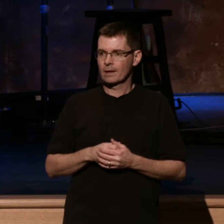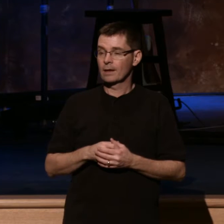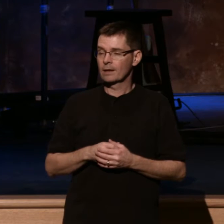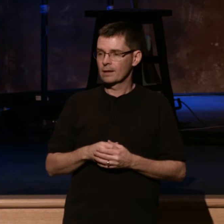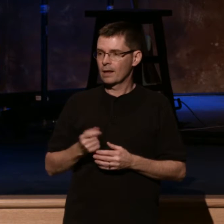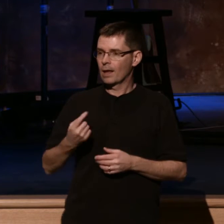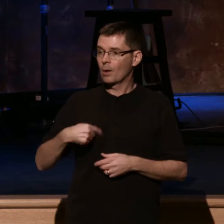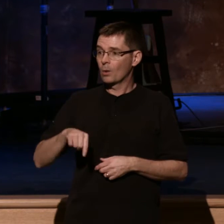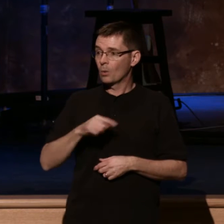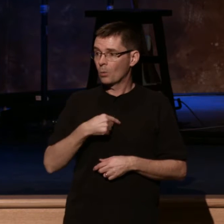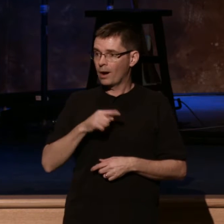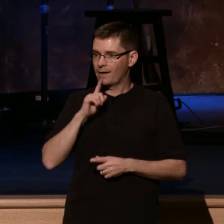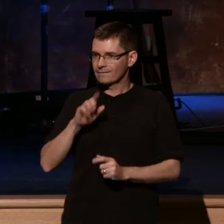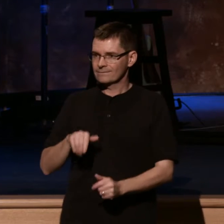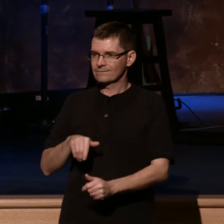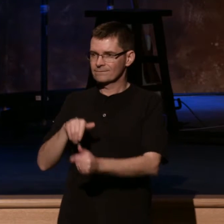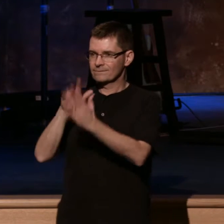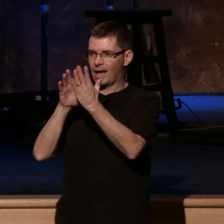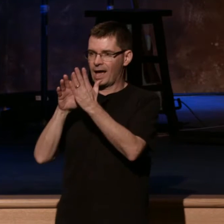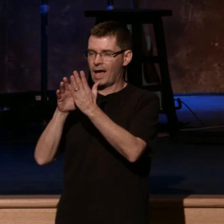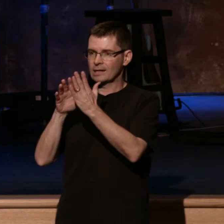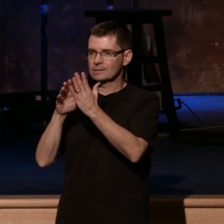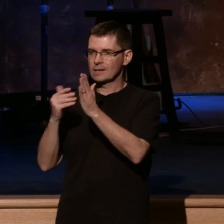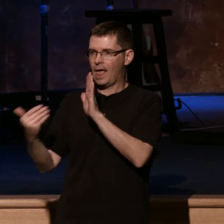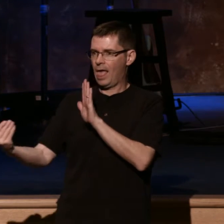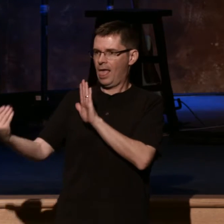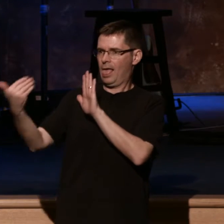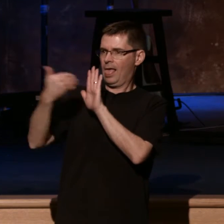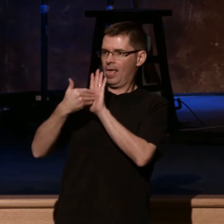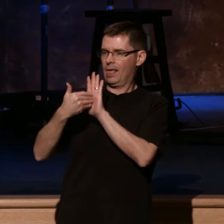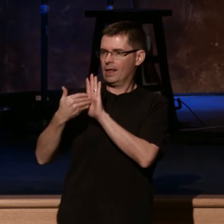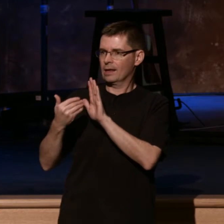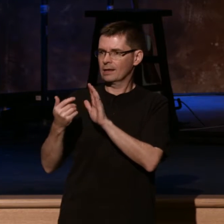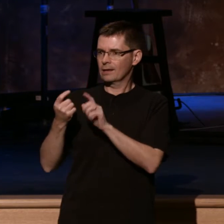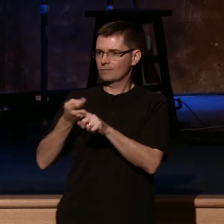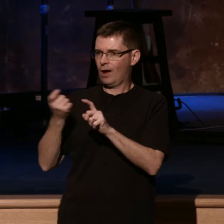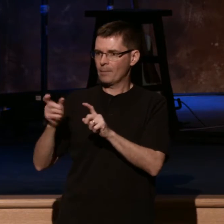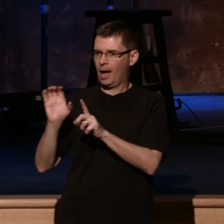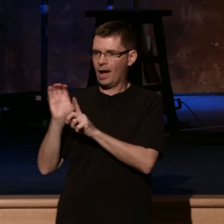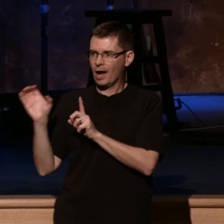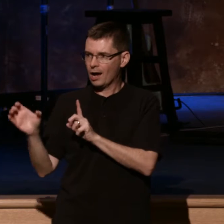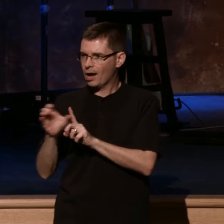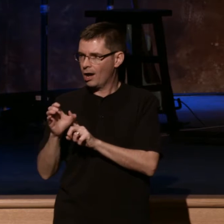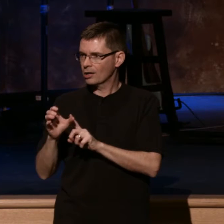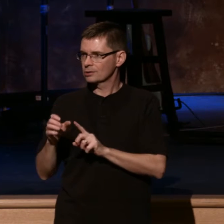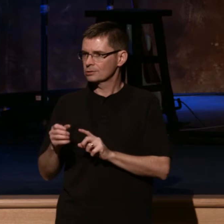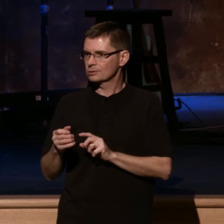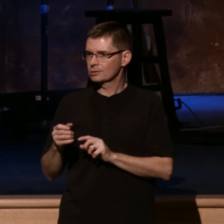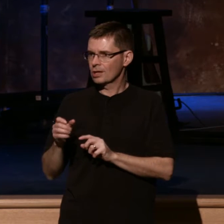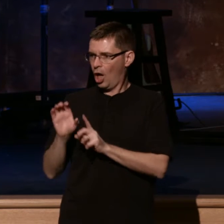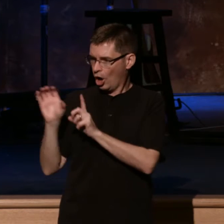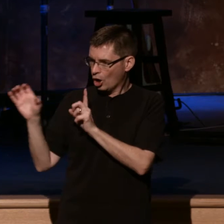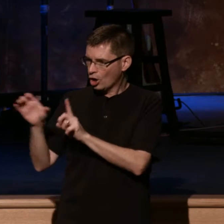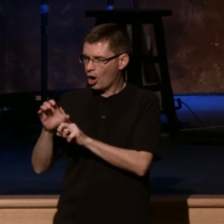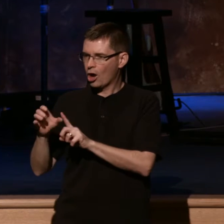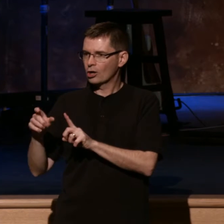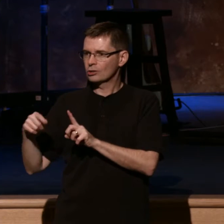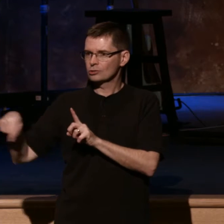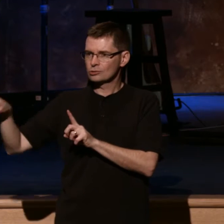hostility from powerful forces in the broader culture. We are facing hostility from powerful forces in the broader culture.